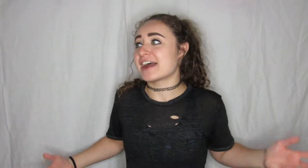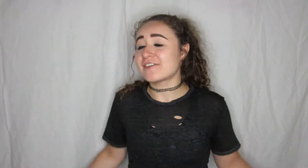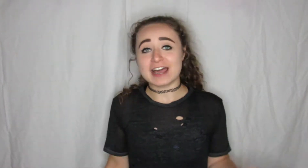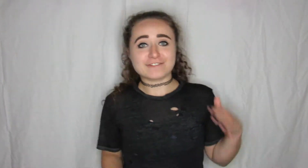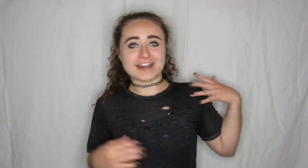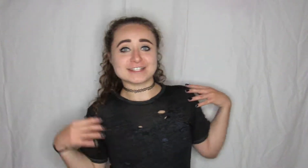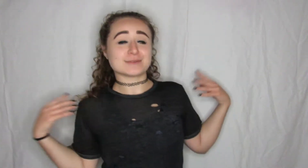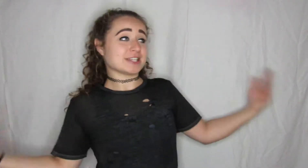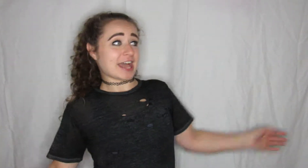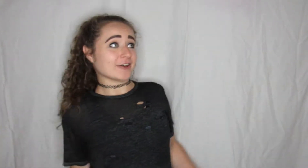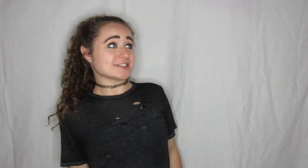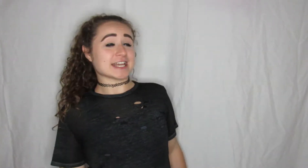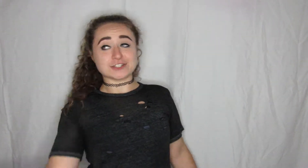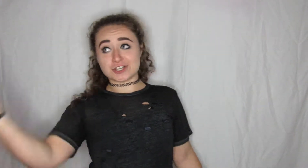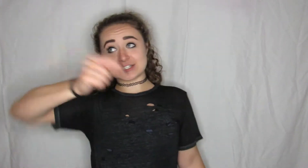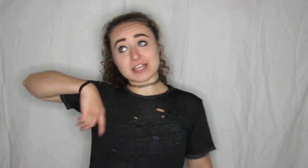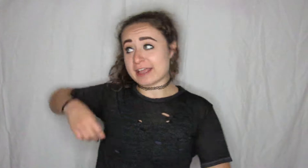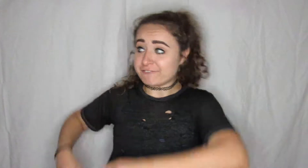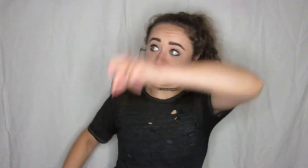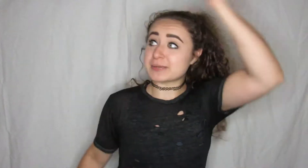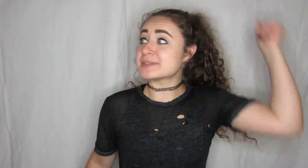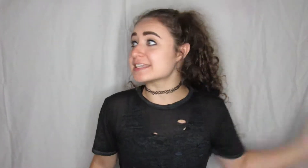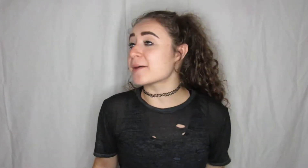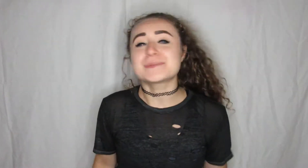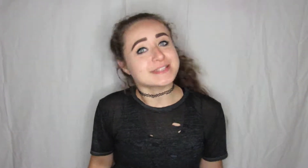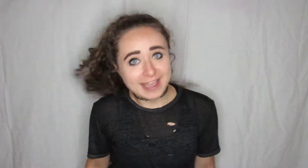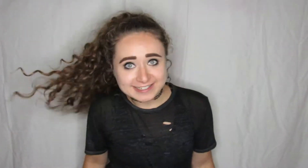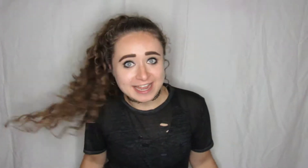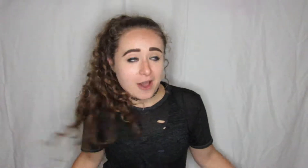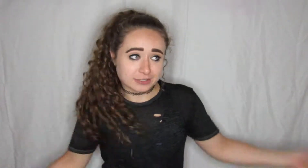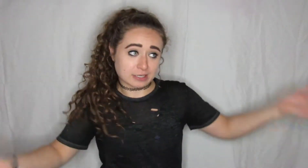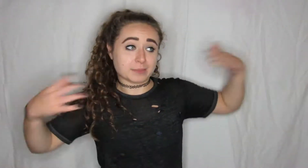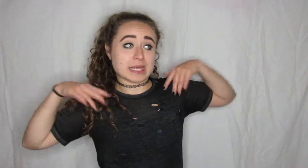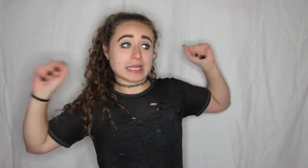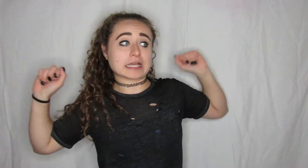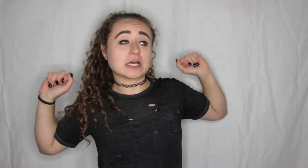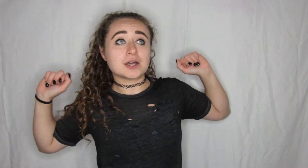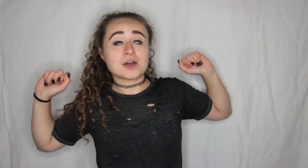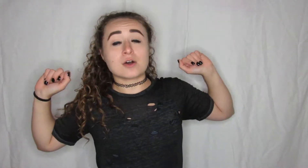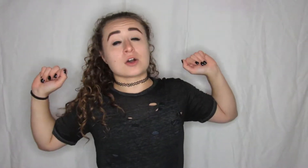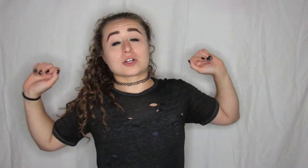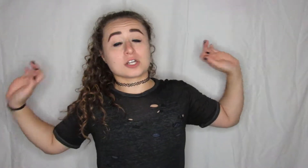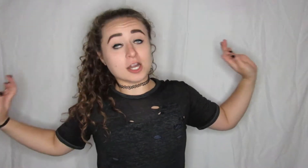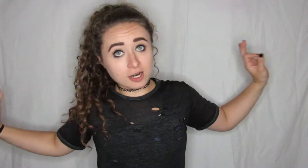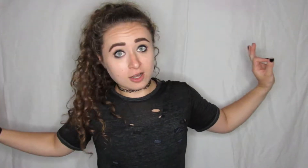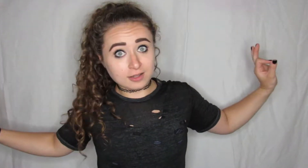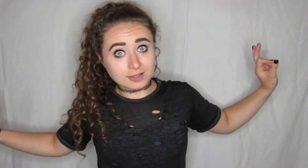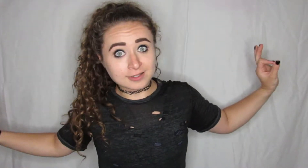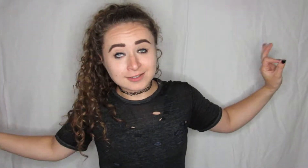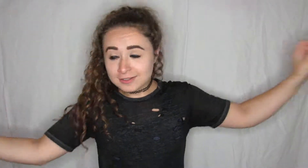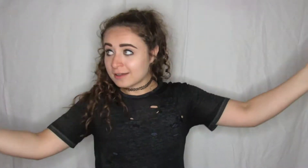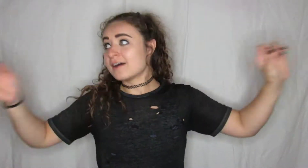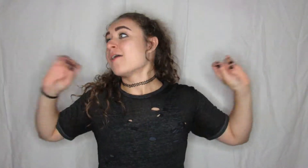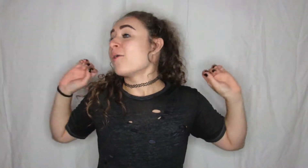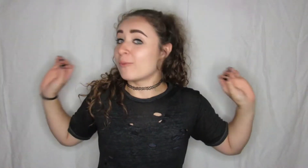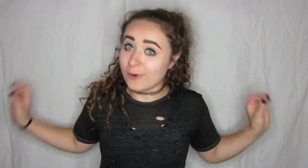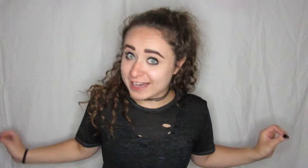around I find something else that just like flips it upside down and I'm like girl what